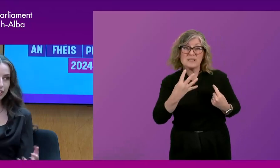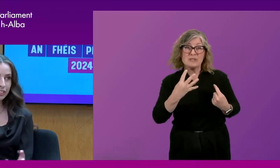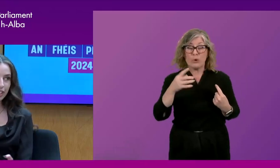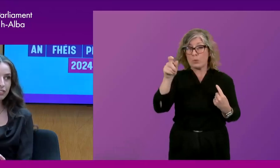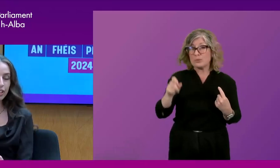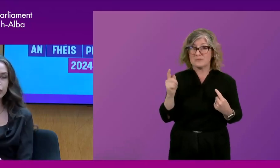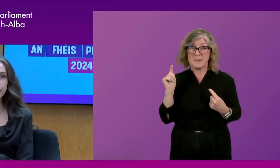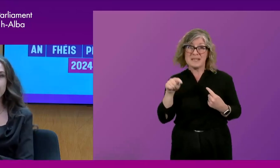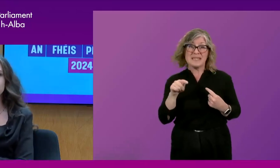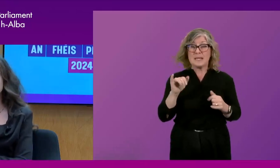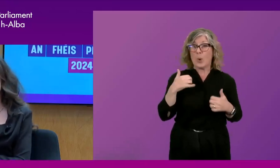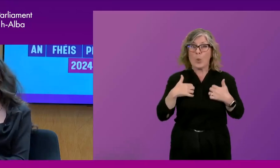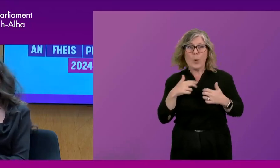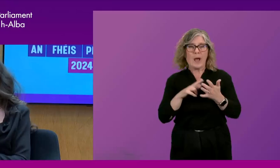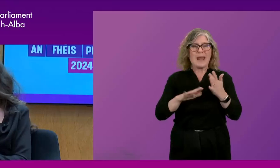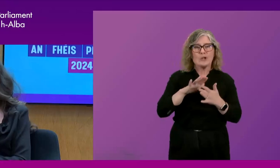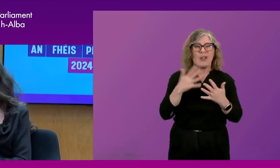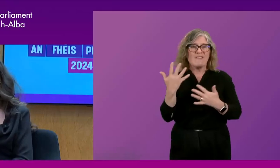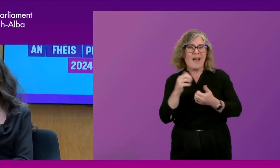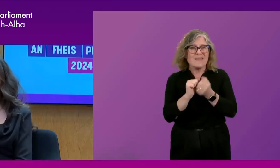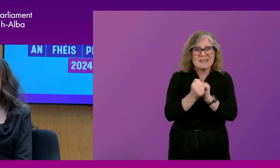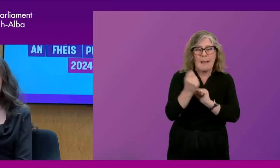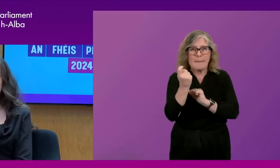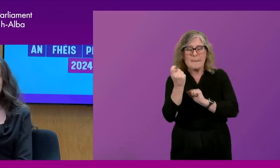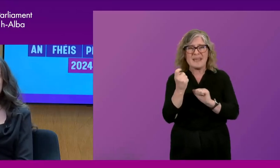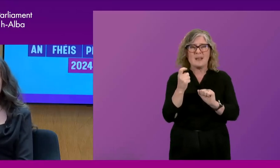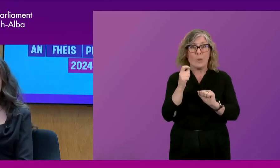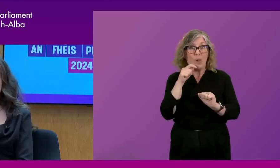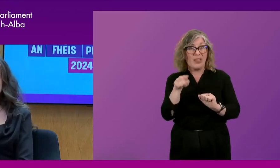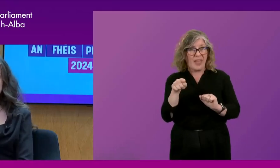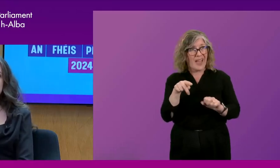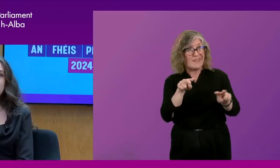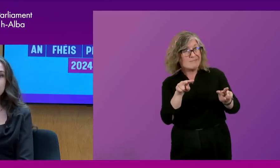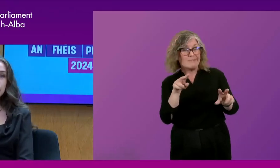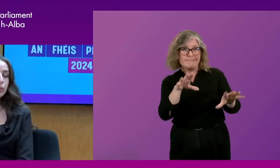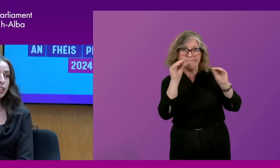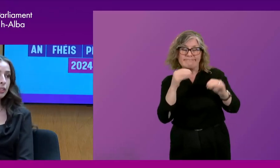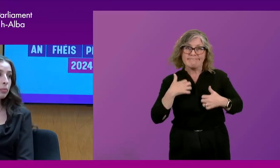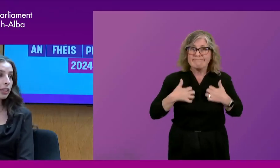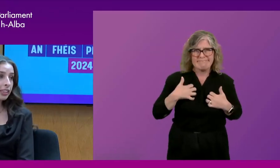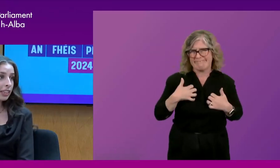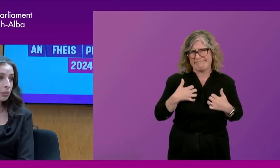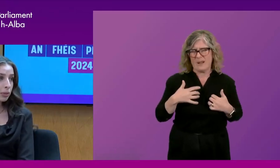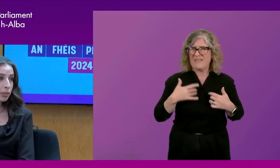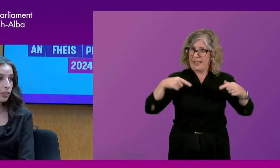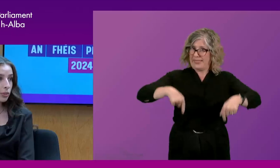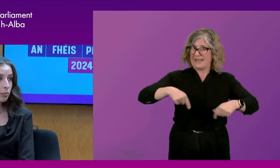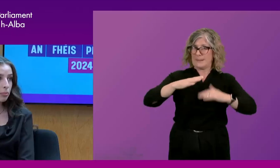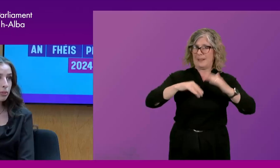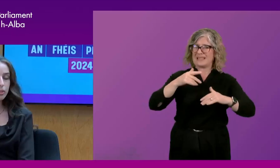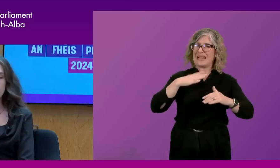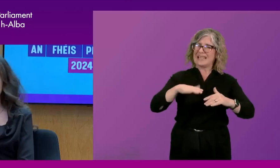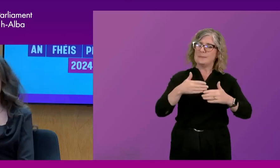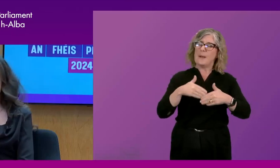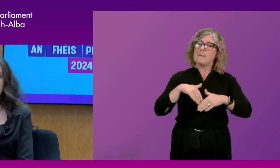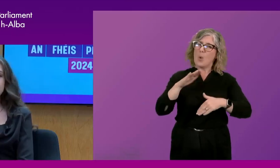working towards our nat fives right now. I think, um, we need to make this building more accessible to those